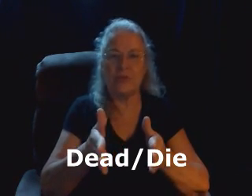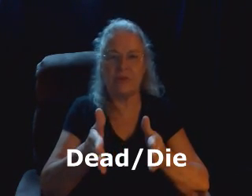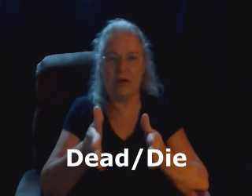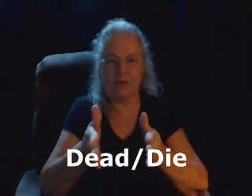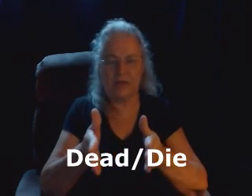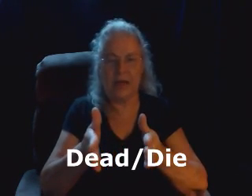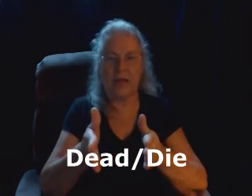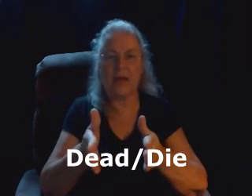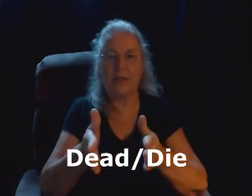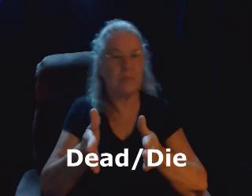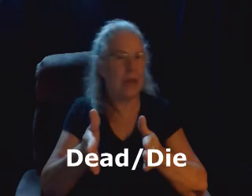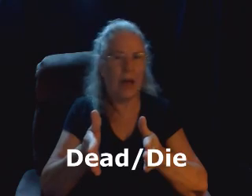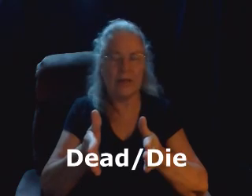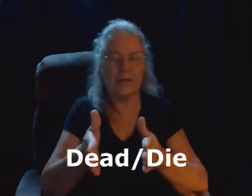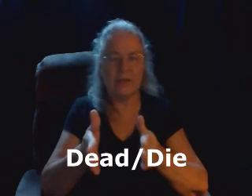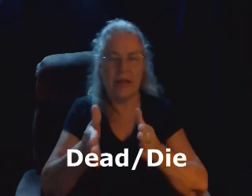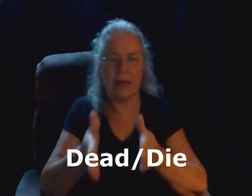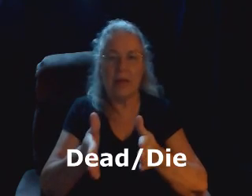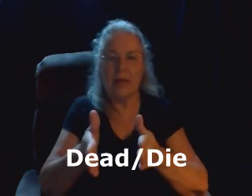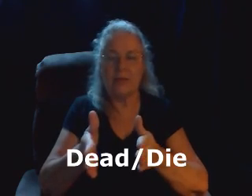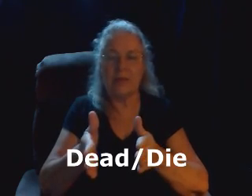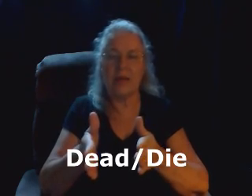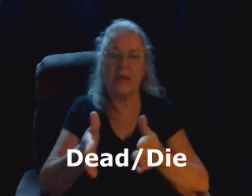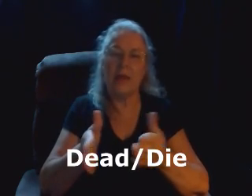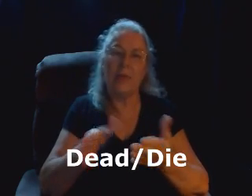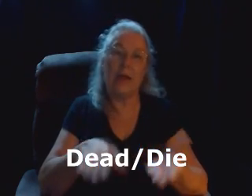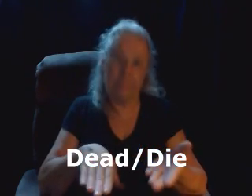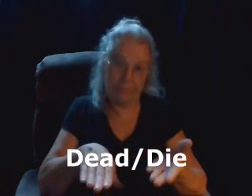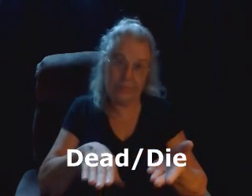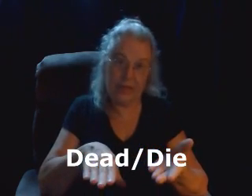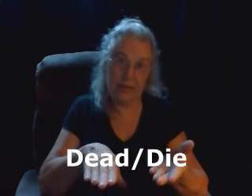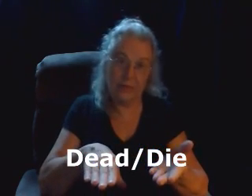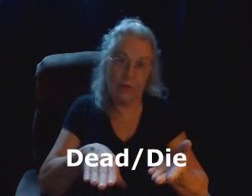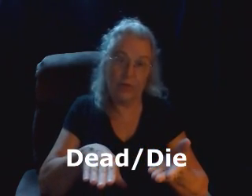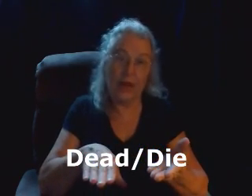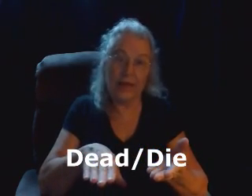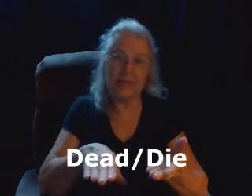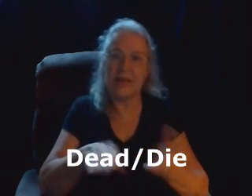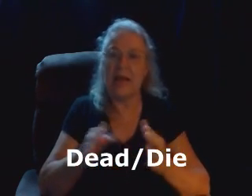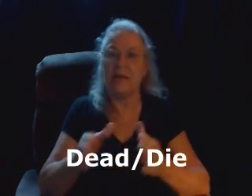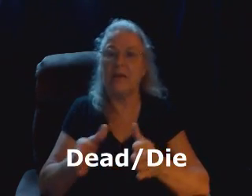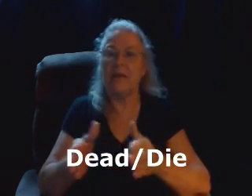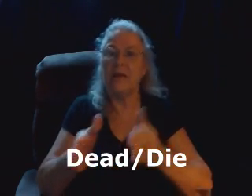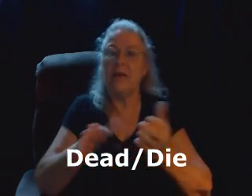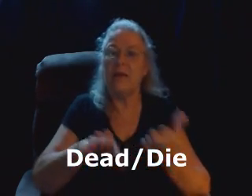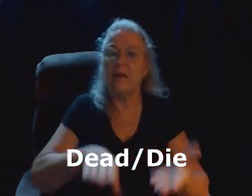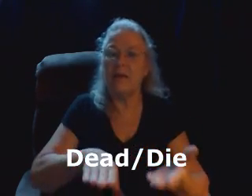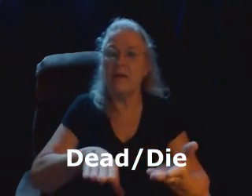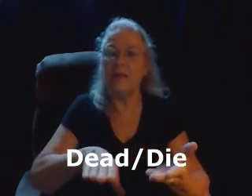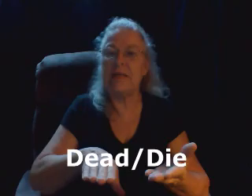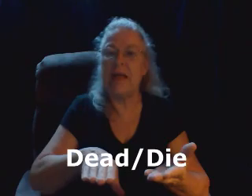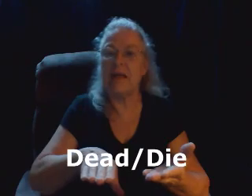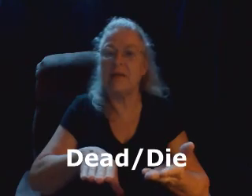standing up. Die is the same. Standing up and keels over like it's dead. Dead.